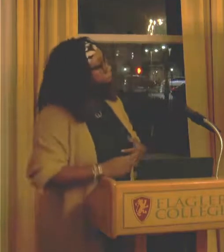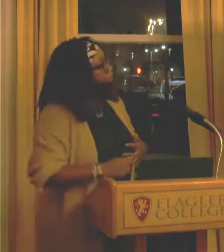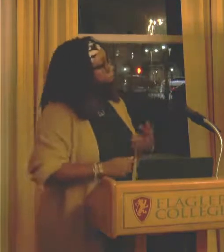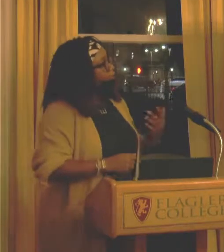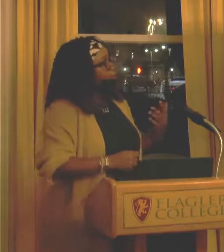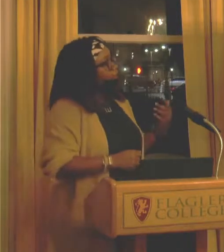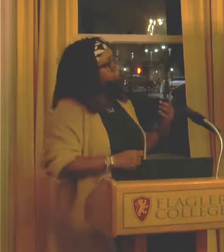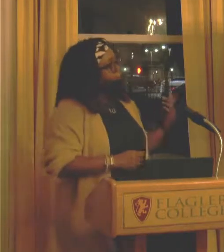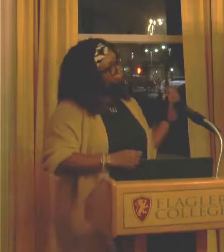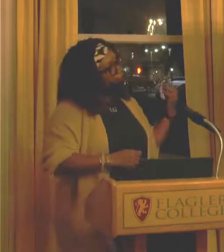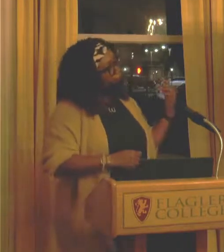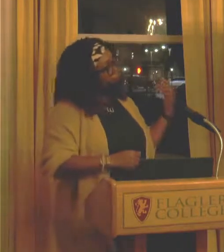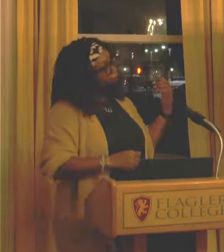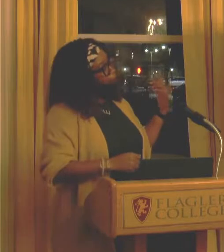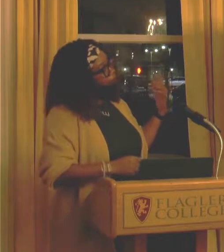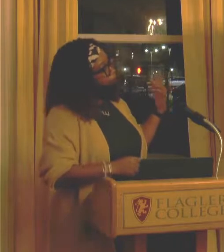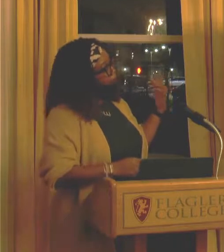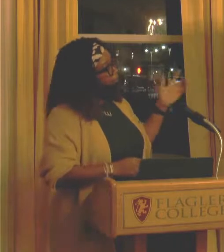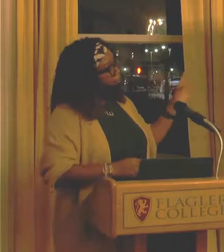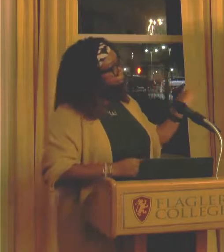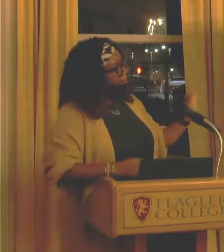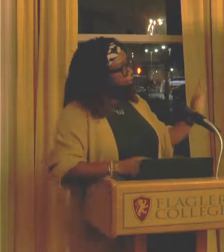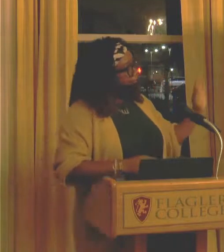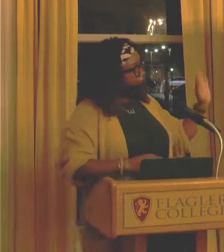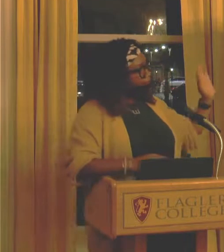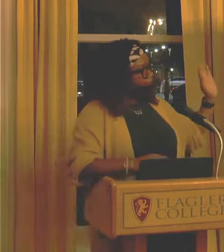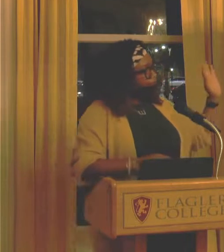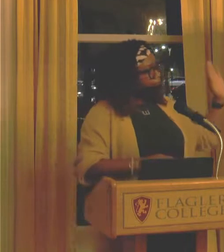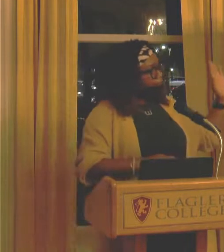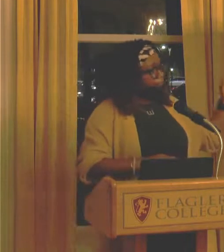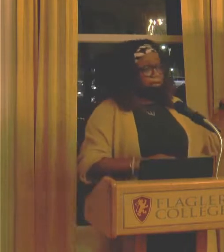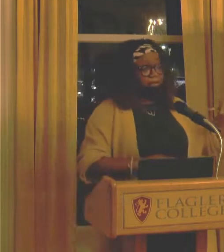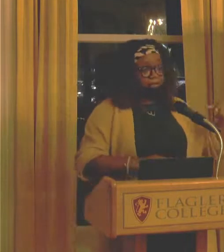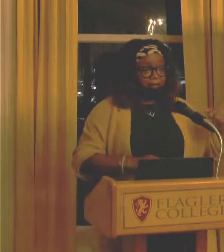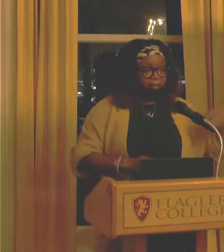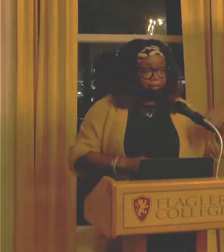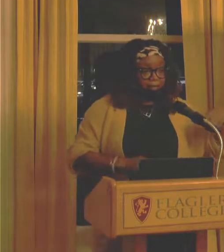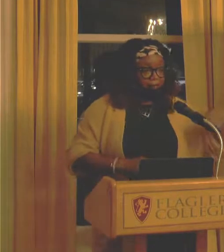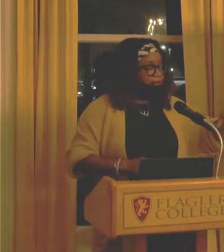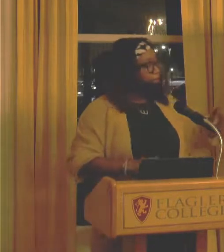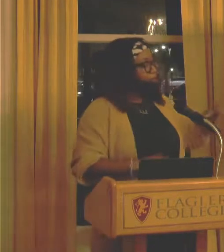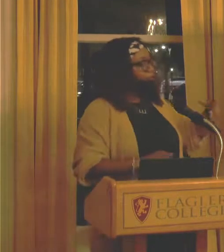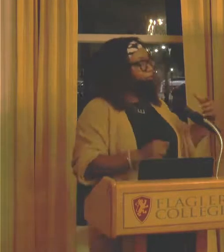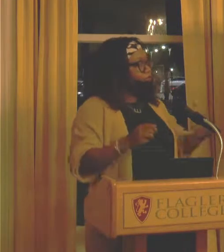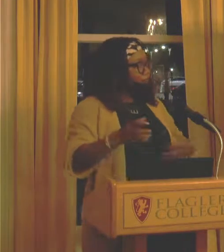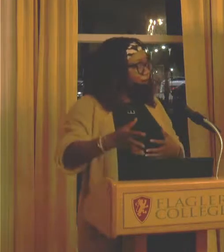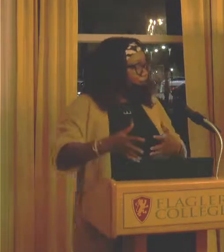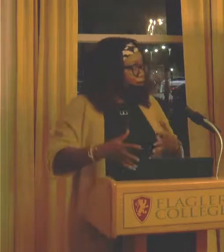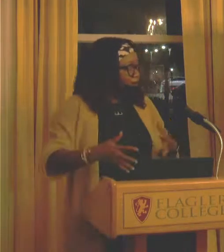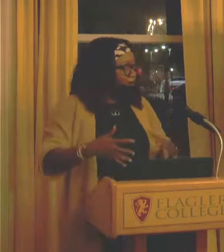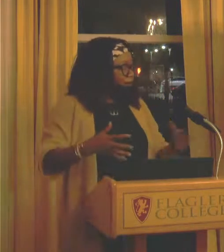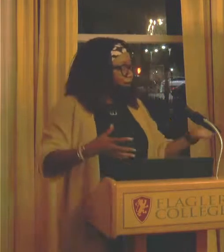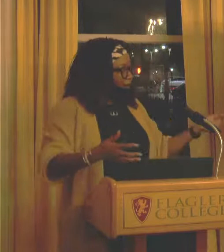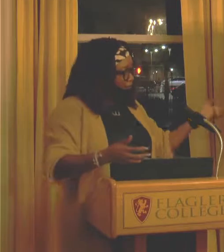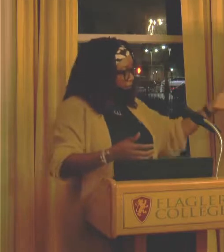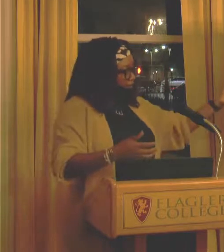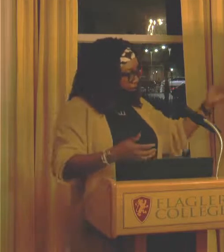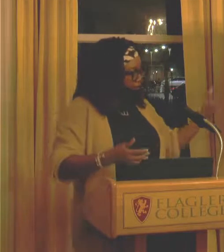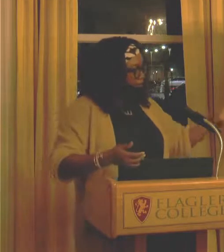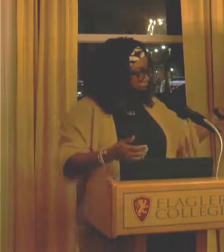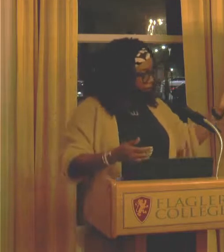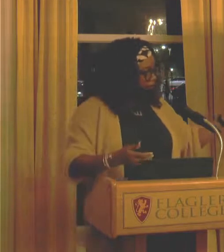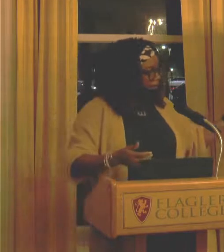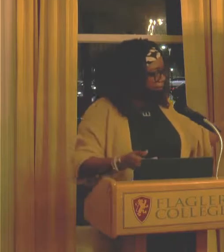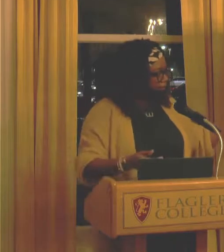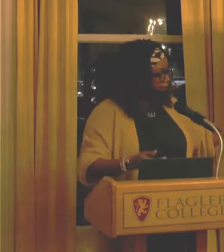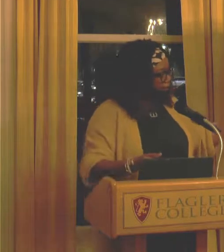So, I told you that when I was in Atlanta, I stopped painting. So, if you've seen my work, you know, I kind of have, like, this.